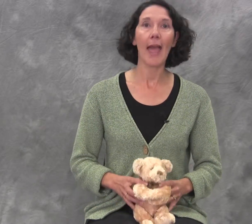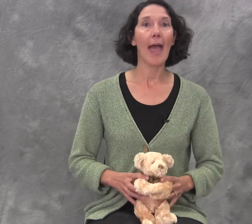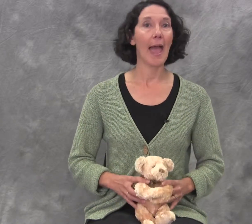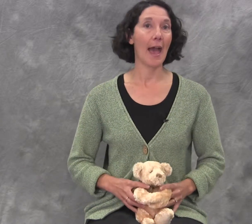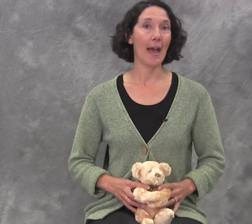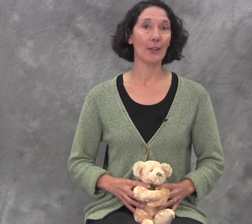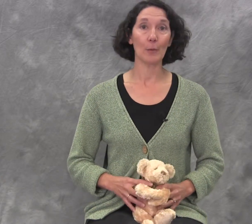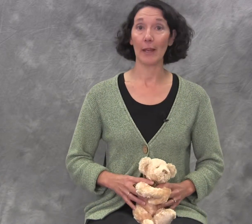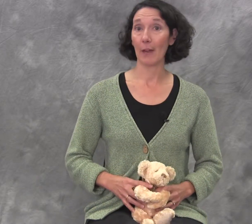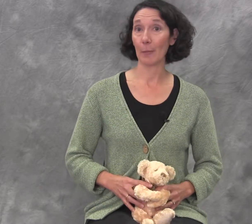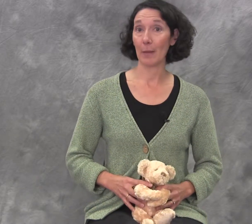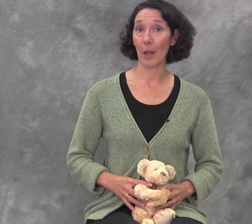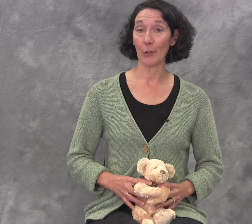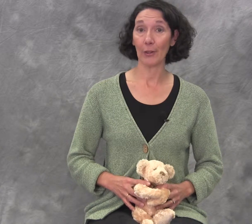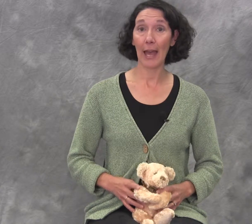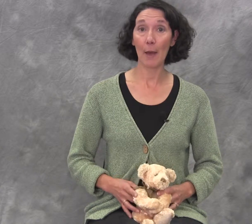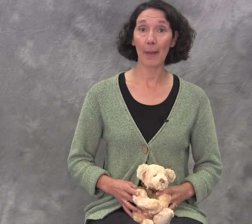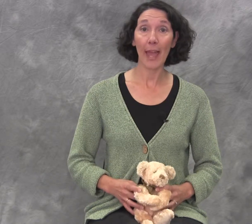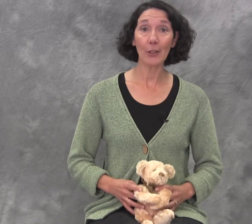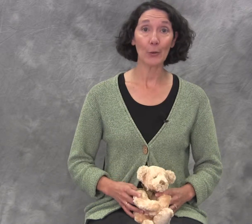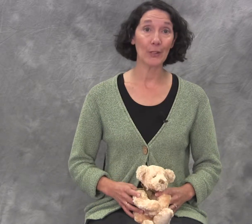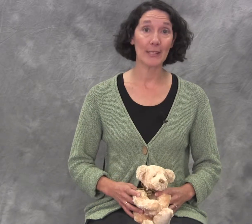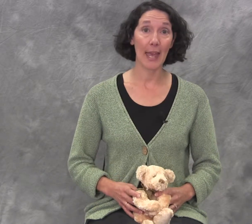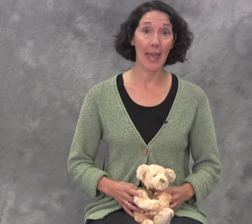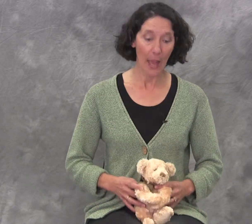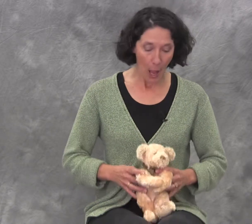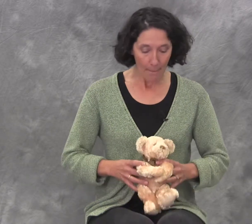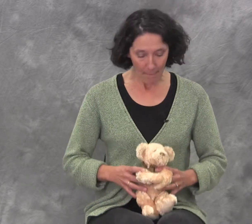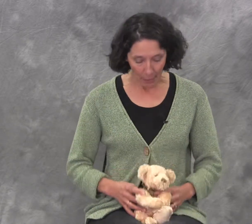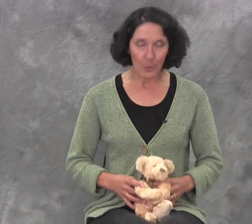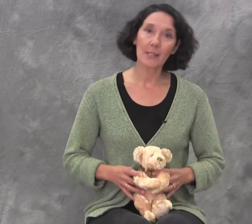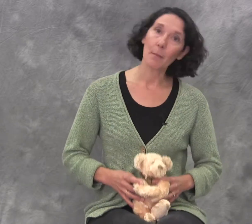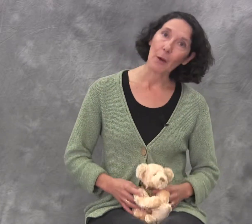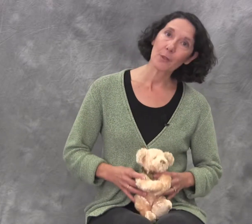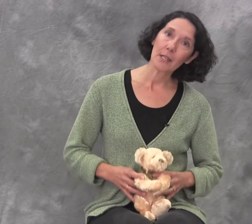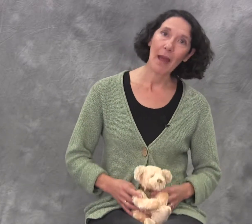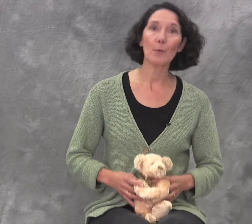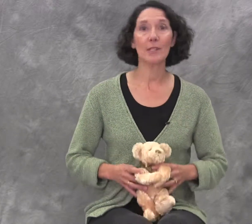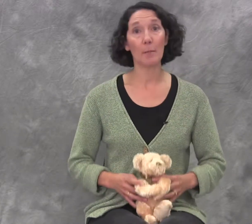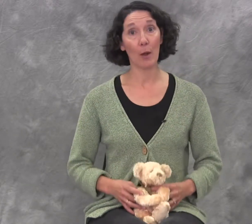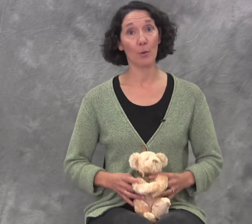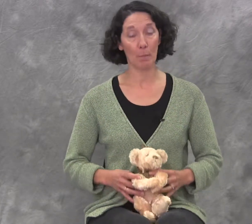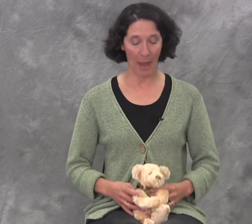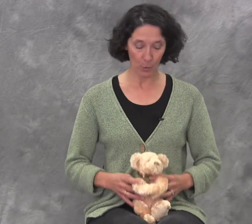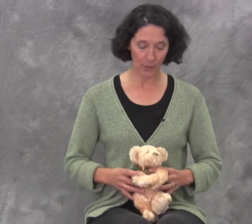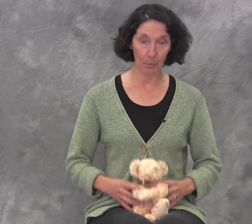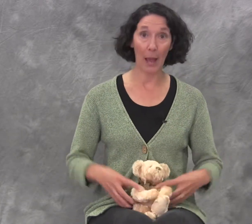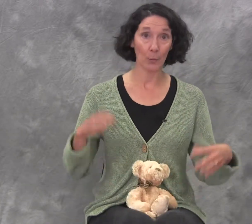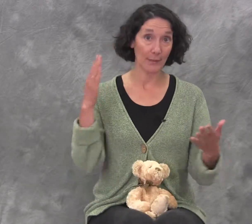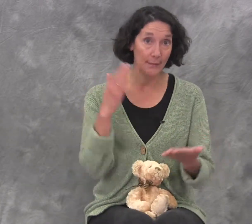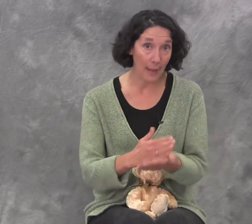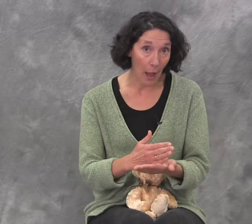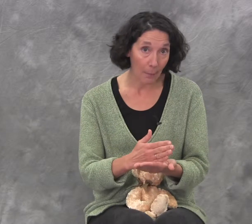and you might have your baby on your lap and you could say bouncy bouncy bouncy bounce bounce bounce stop